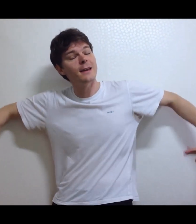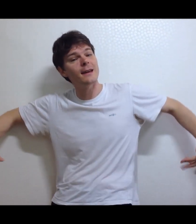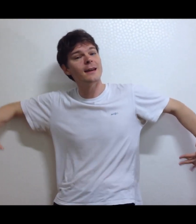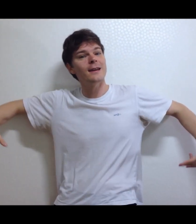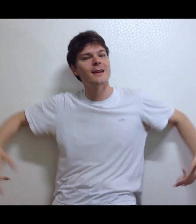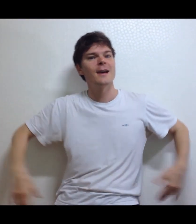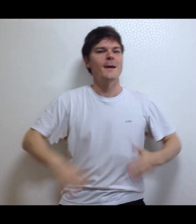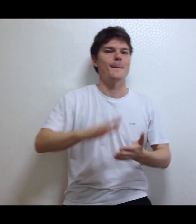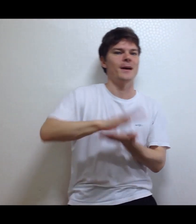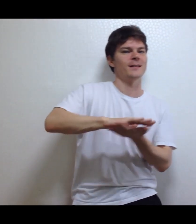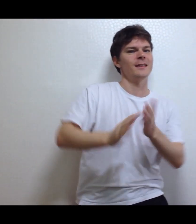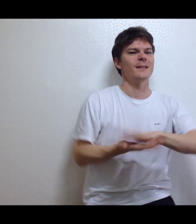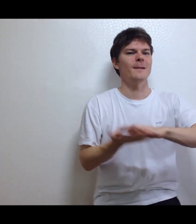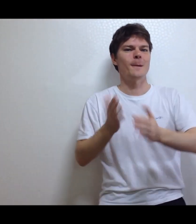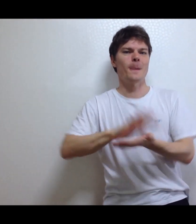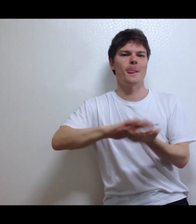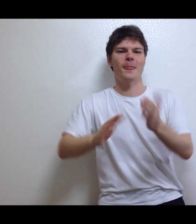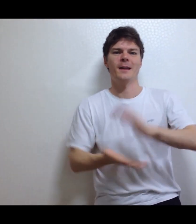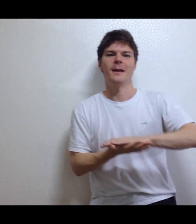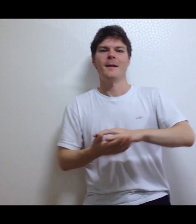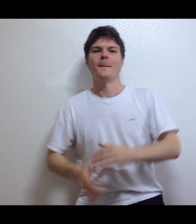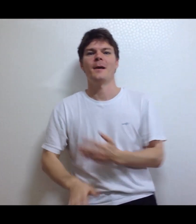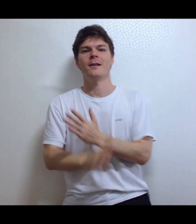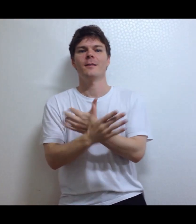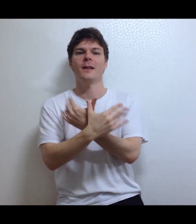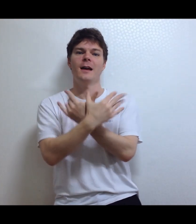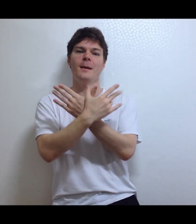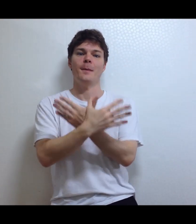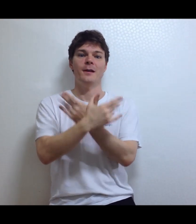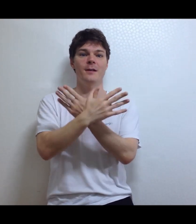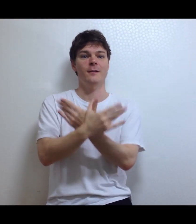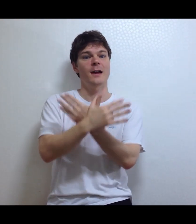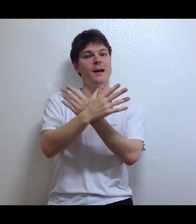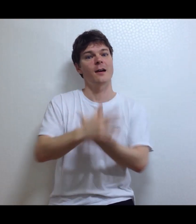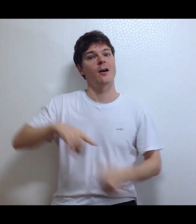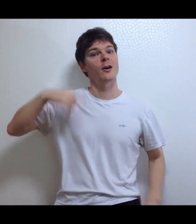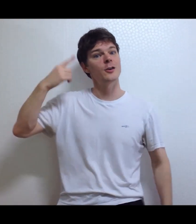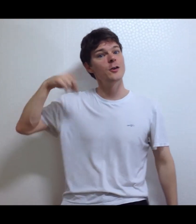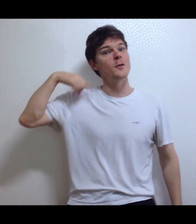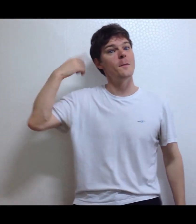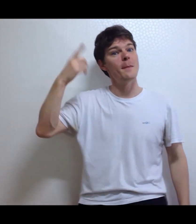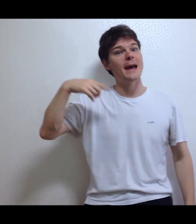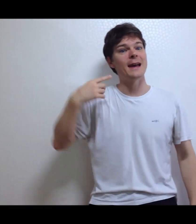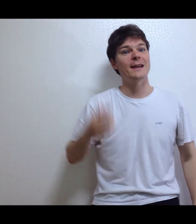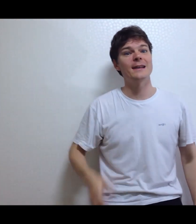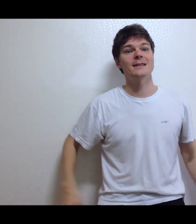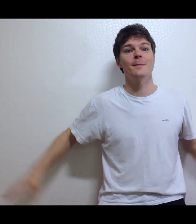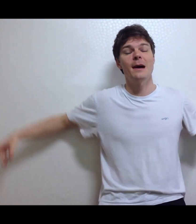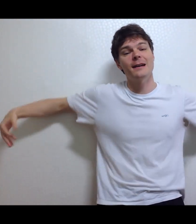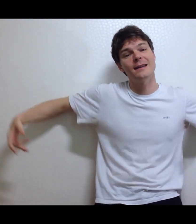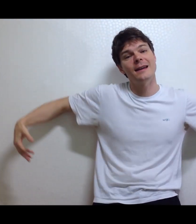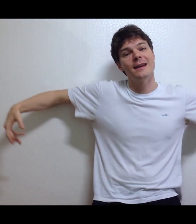puzzle Butterfly, butterfly, butterfly, are you mad? It's a monkey